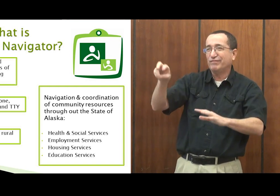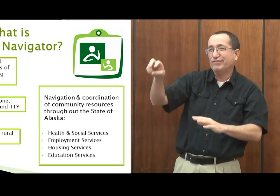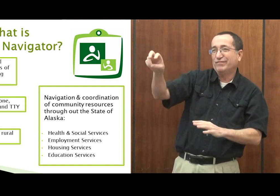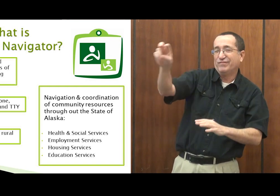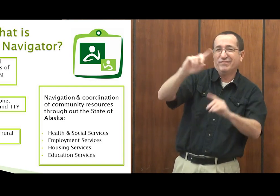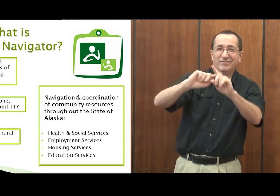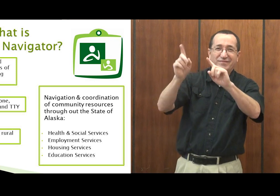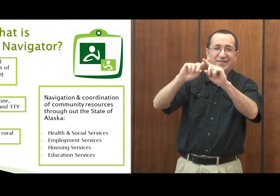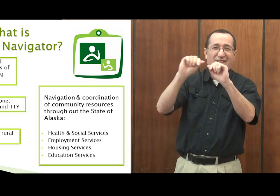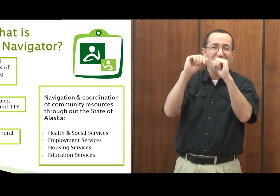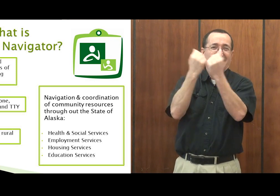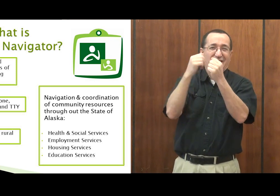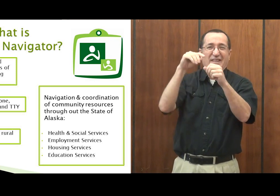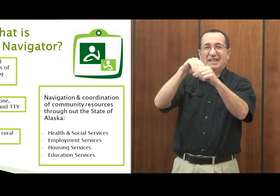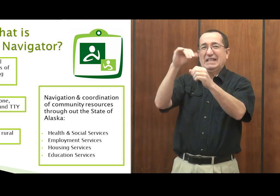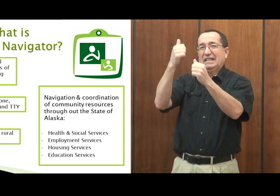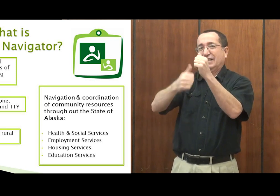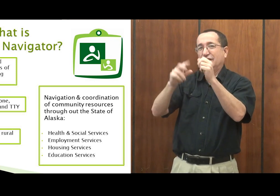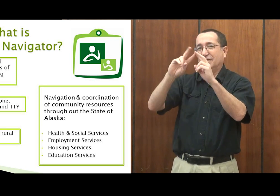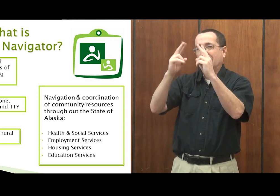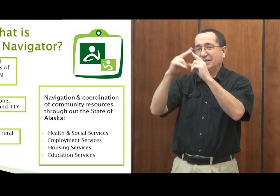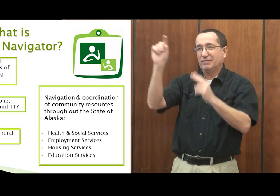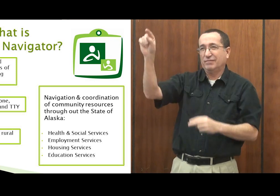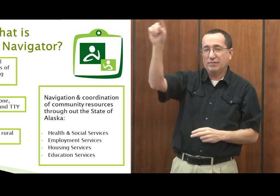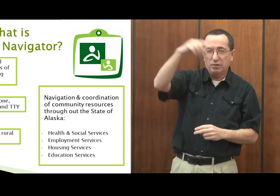We also give speeches in their towns or in their villages.